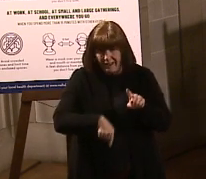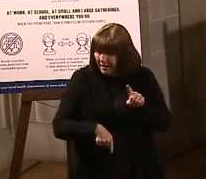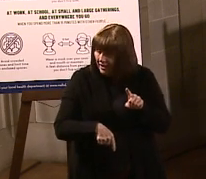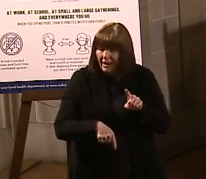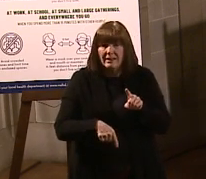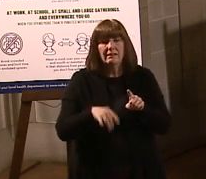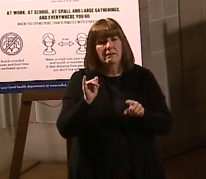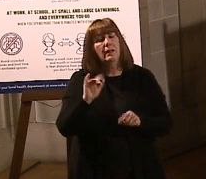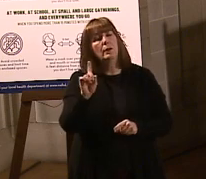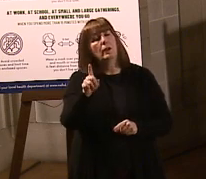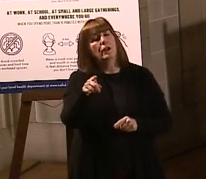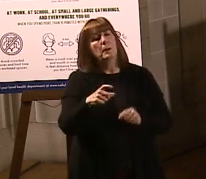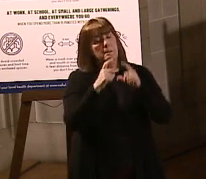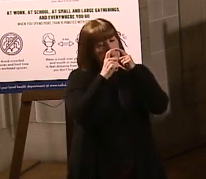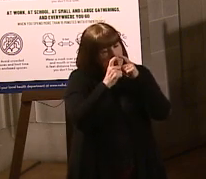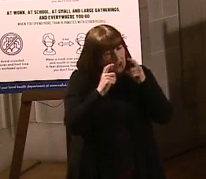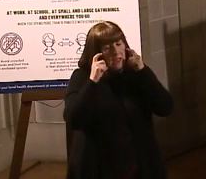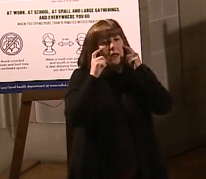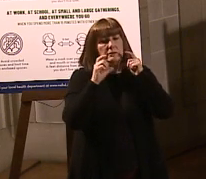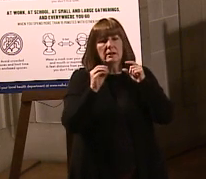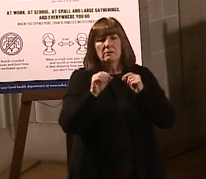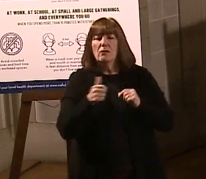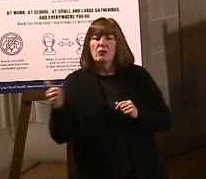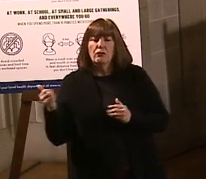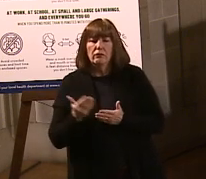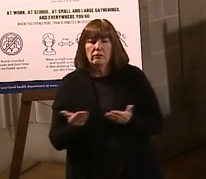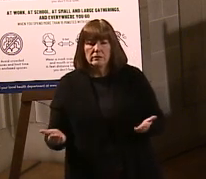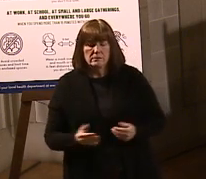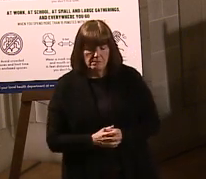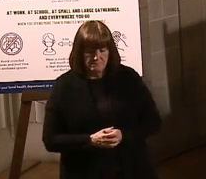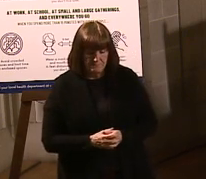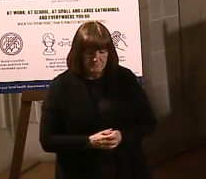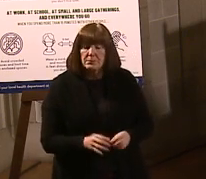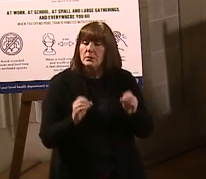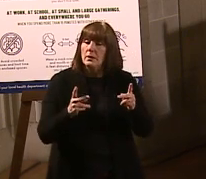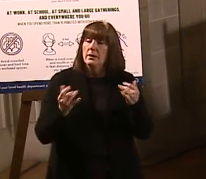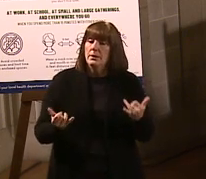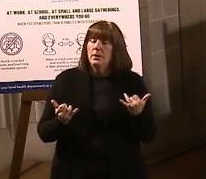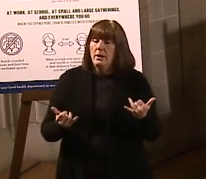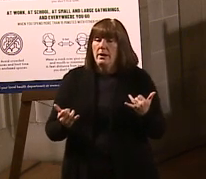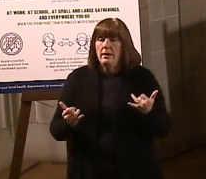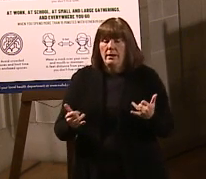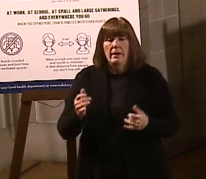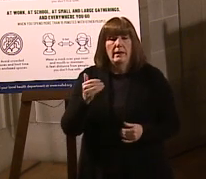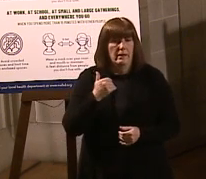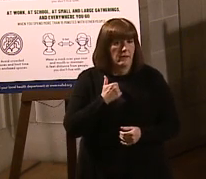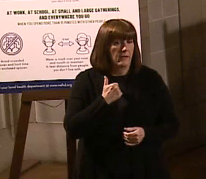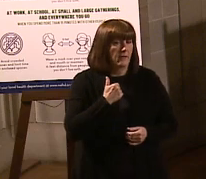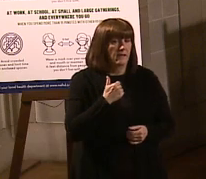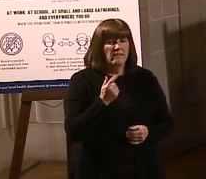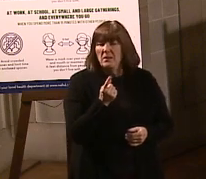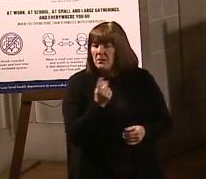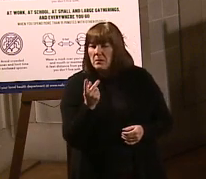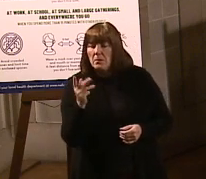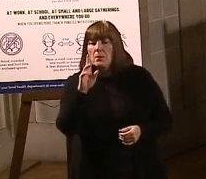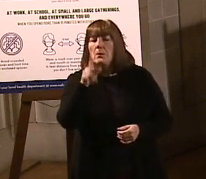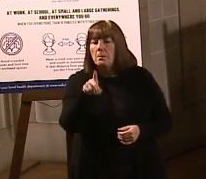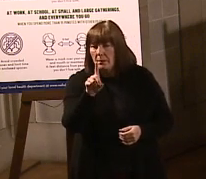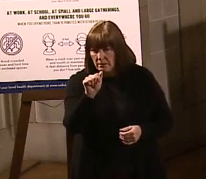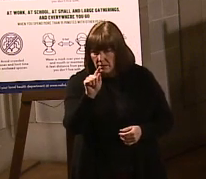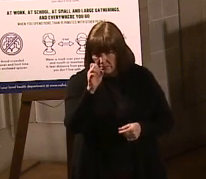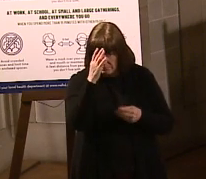3Cs, that's when you can wear your mask and all that other good stuff. All right. So today, we got to, we're going to do a couple of updates.